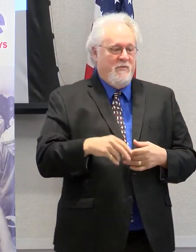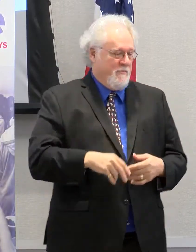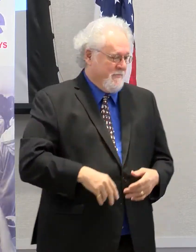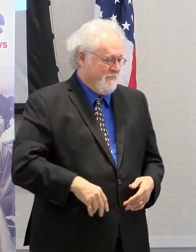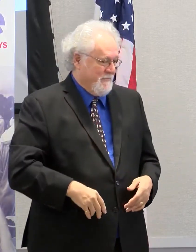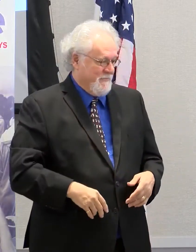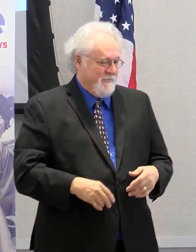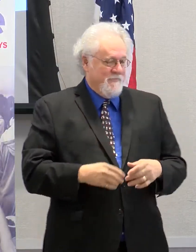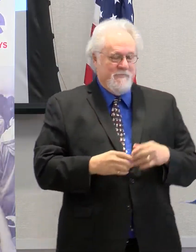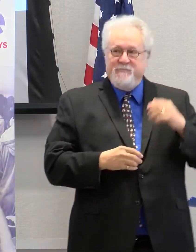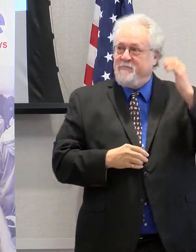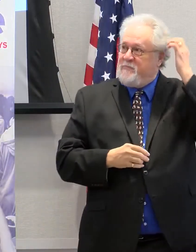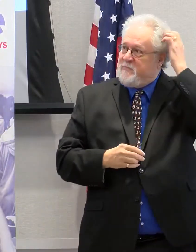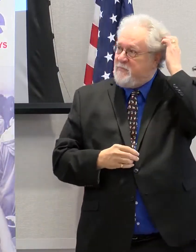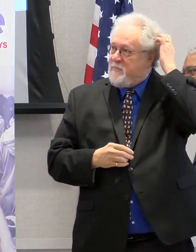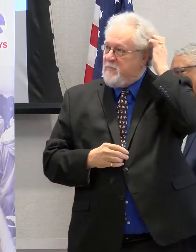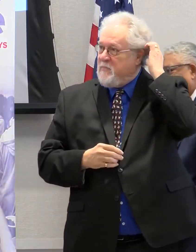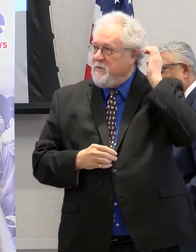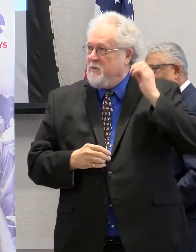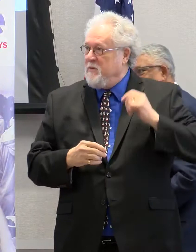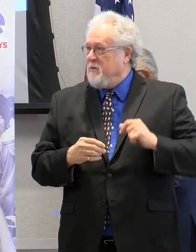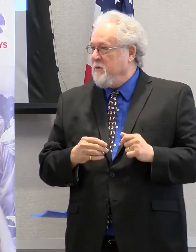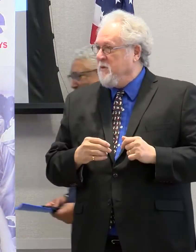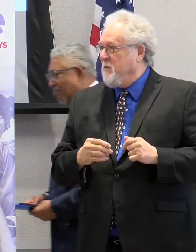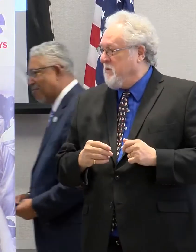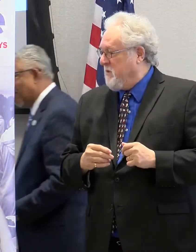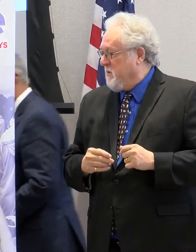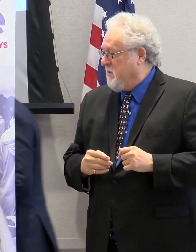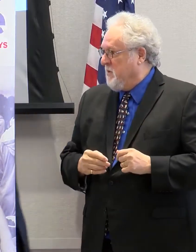Thank you very much.